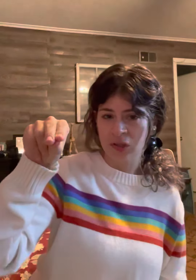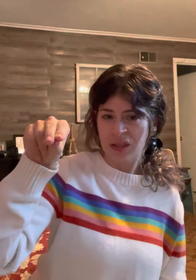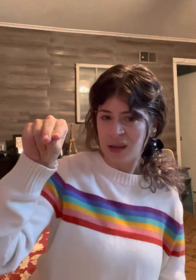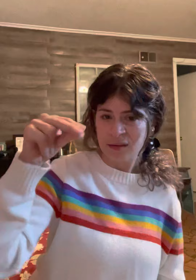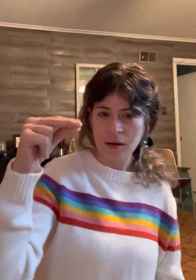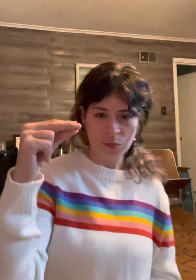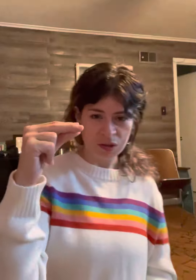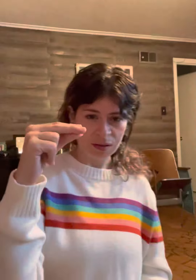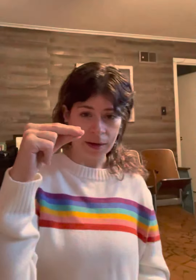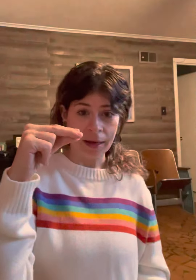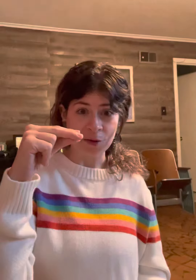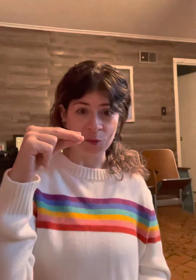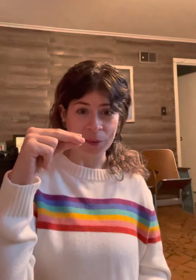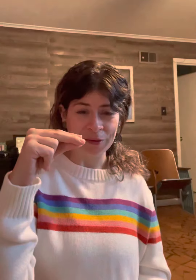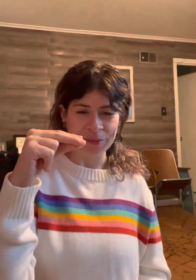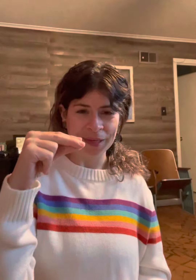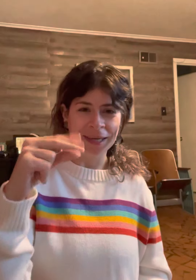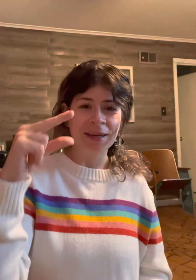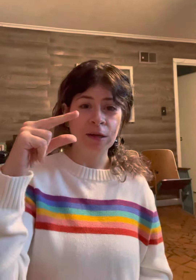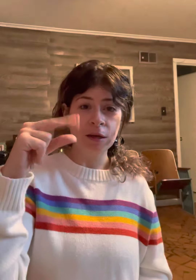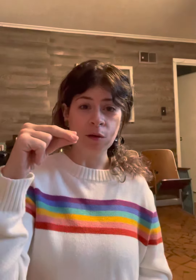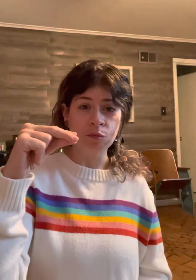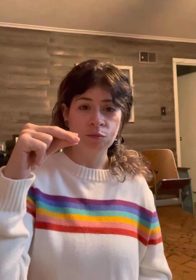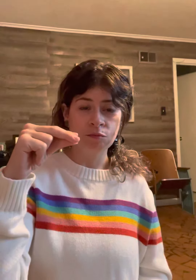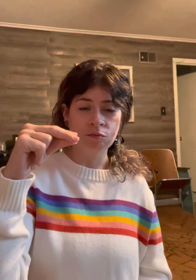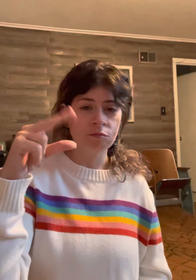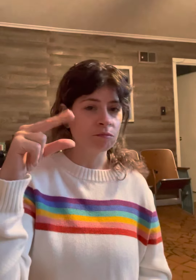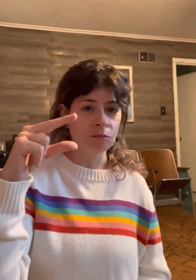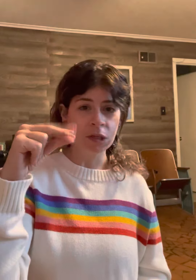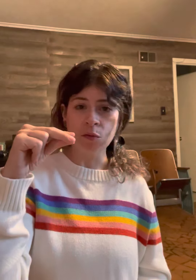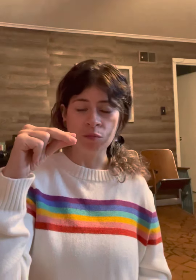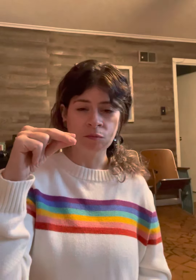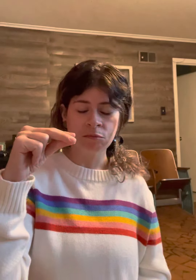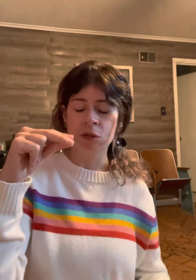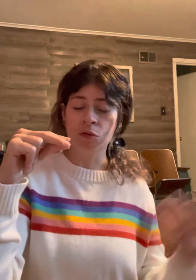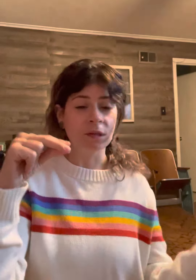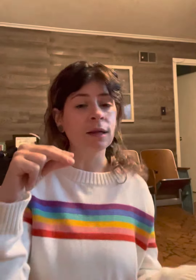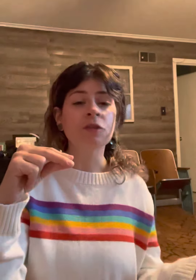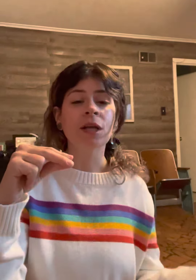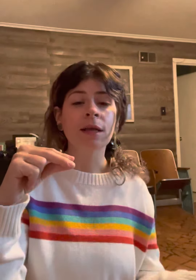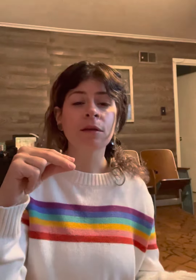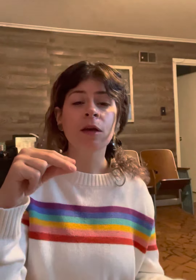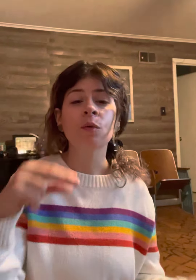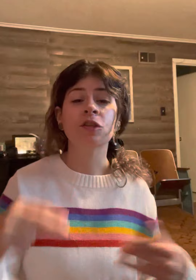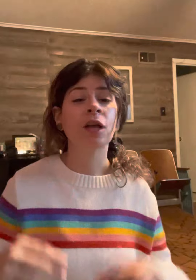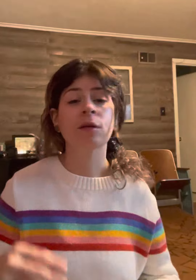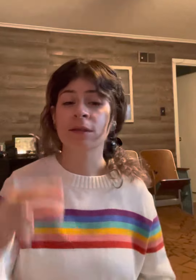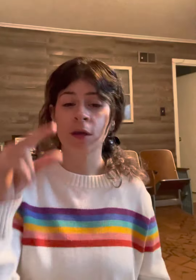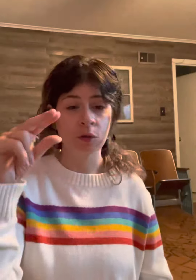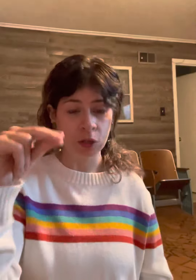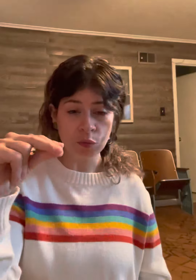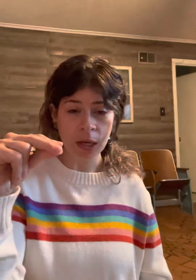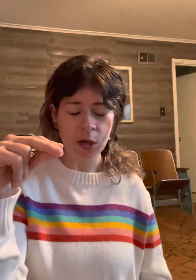It almost looks like a dinosaur mouth to me. No. No. You can tell a child no. A child can tell you no.